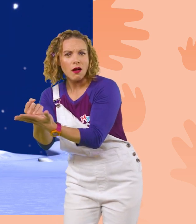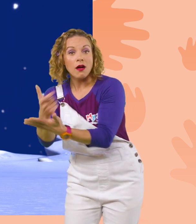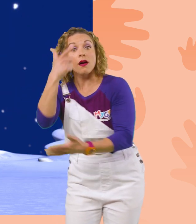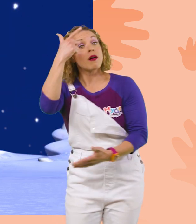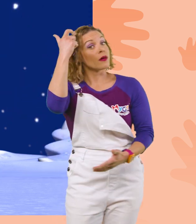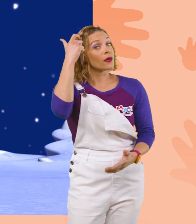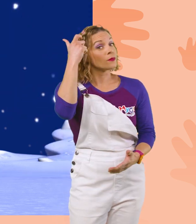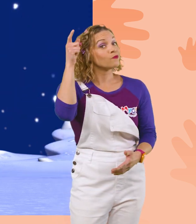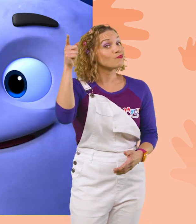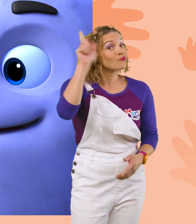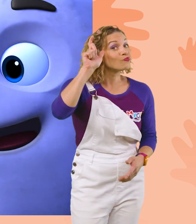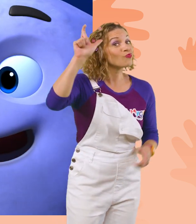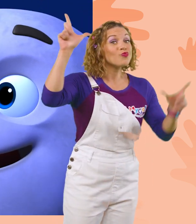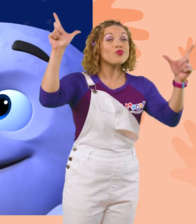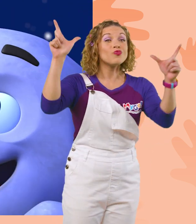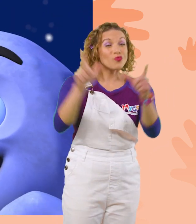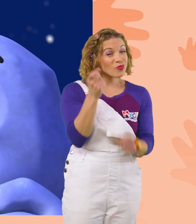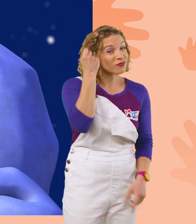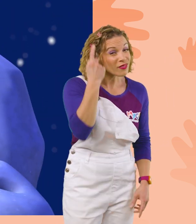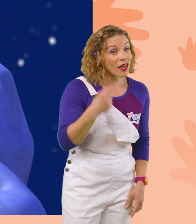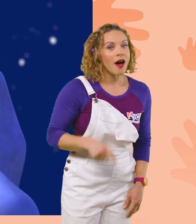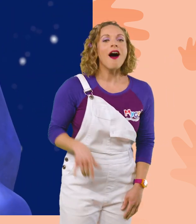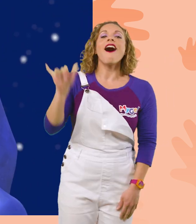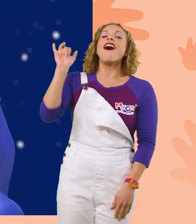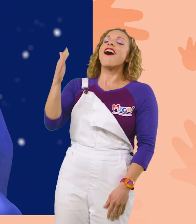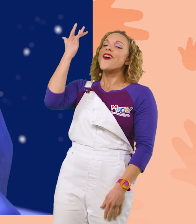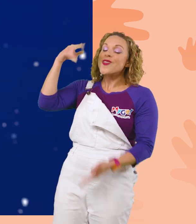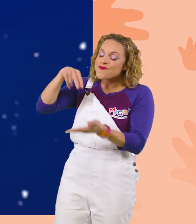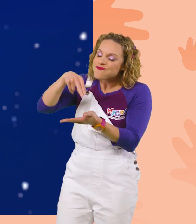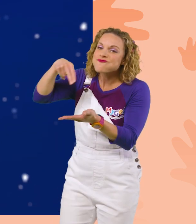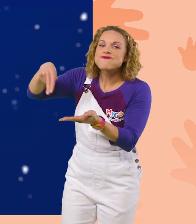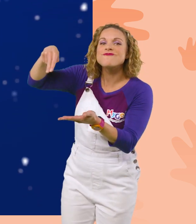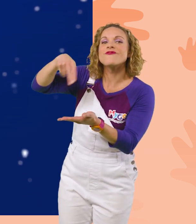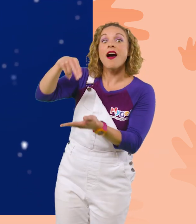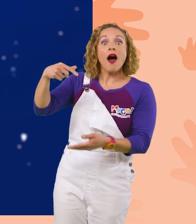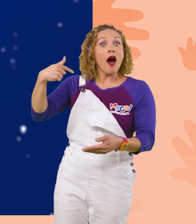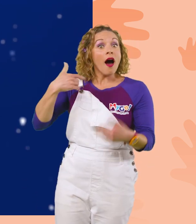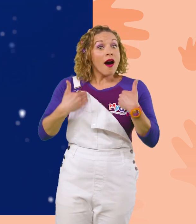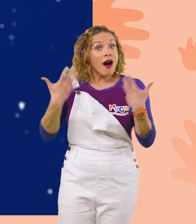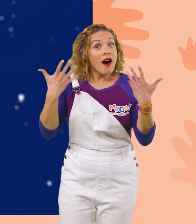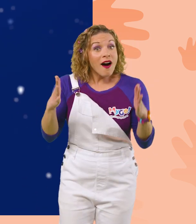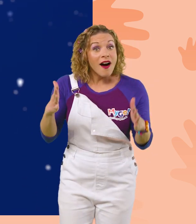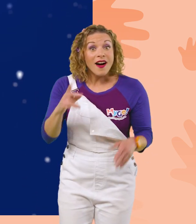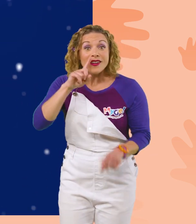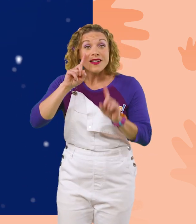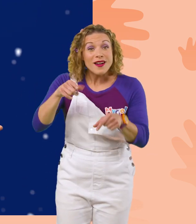is so much smaller! That's why we float for so long! I have the answer to my question! What would it be